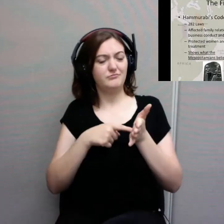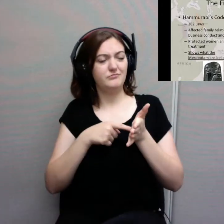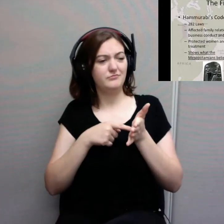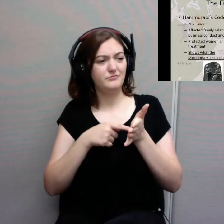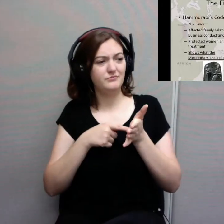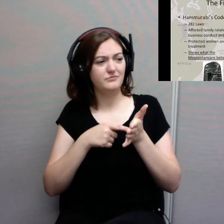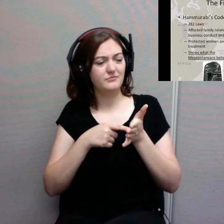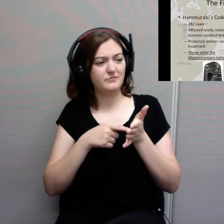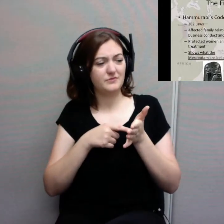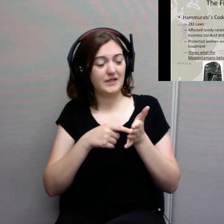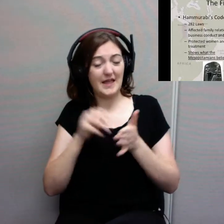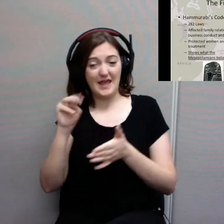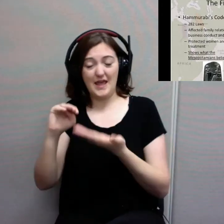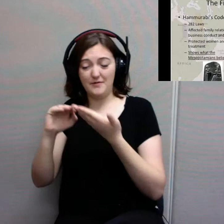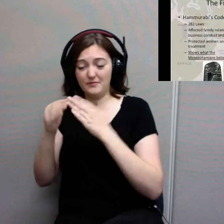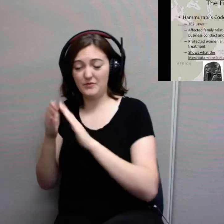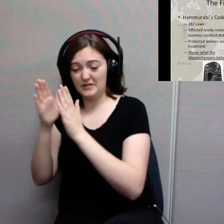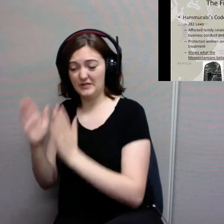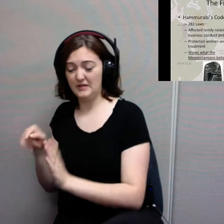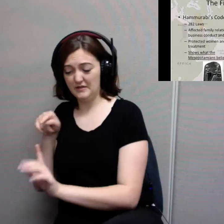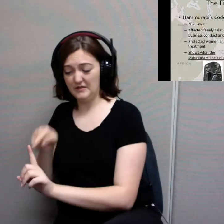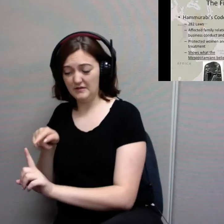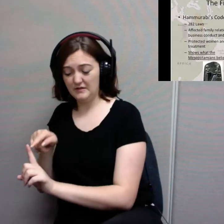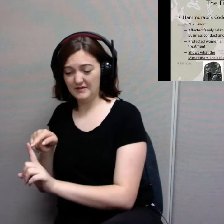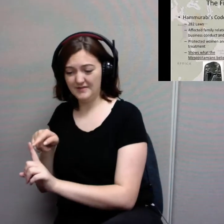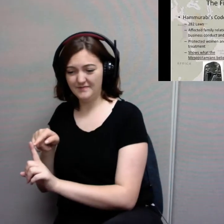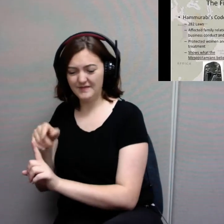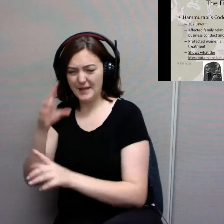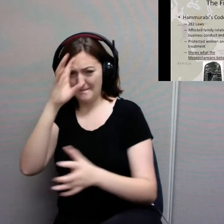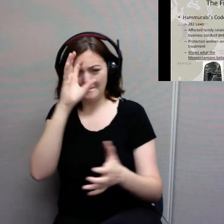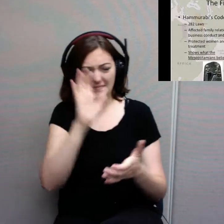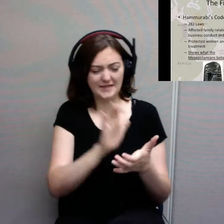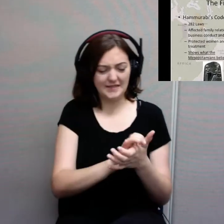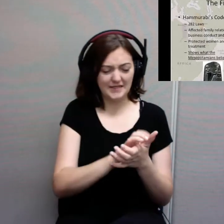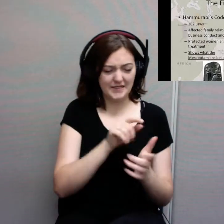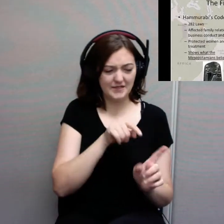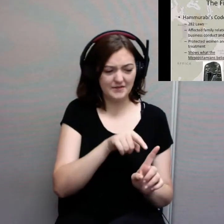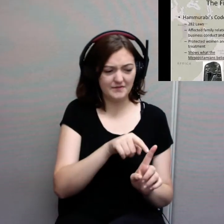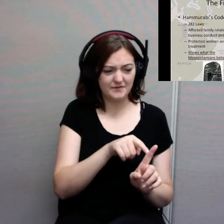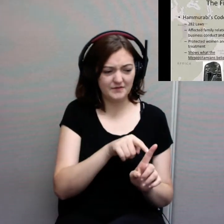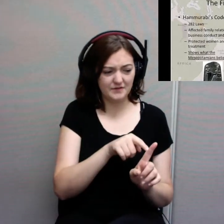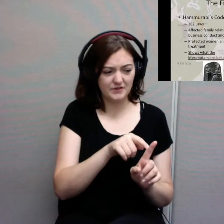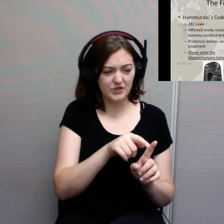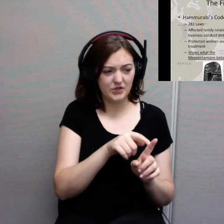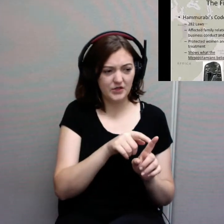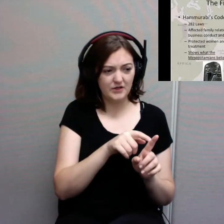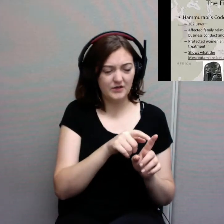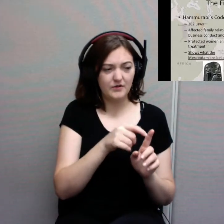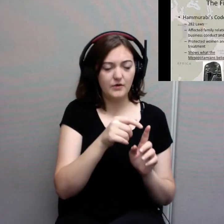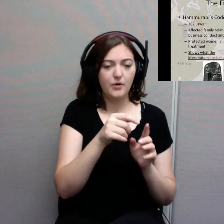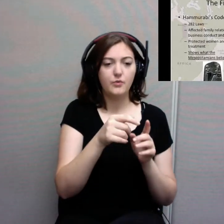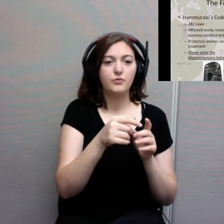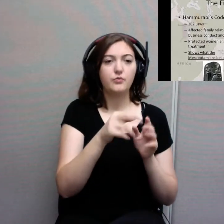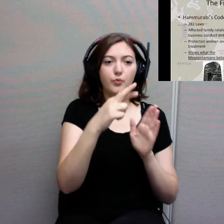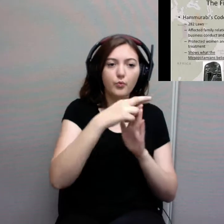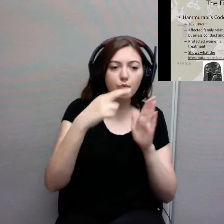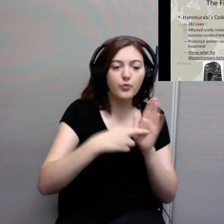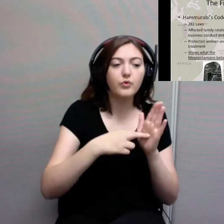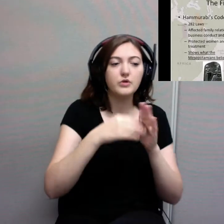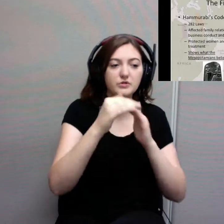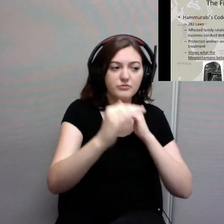they believed in rules and orders. Not only in business, not only in crime, but in family. And particularly